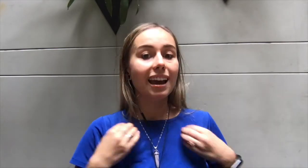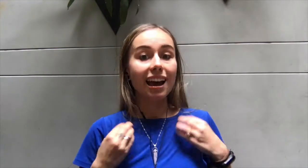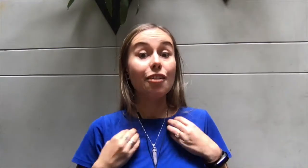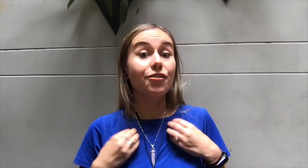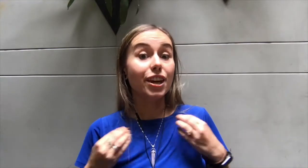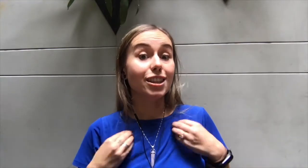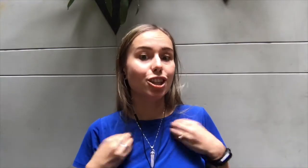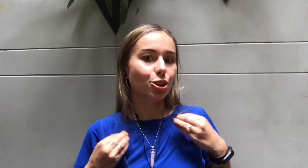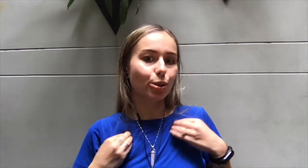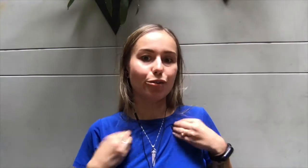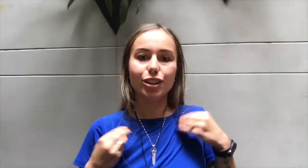Via the universe.